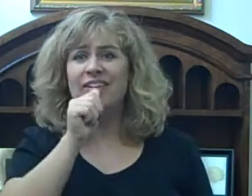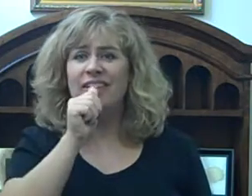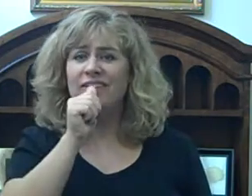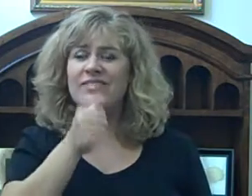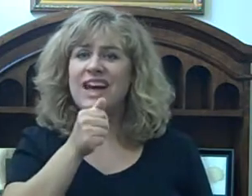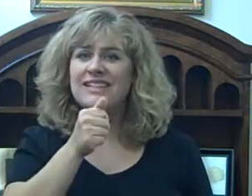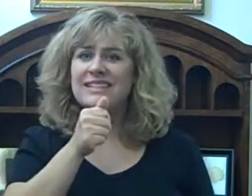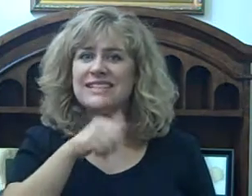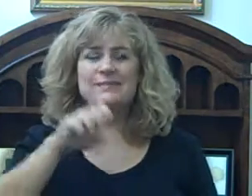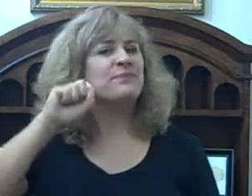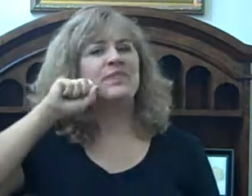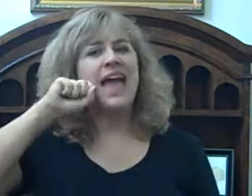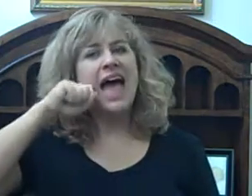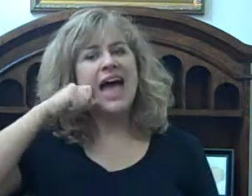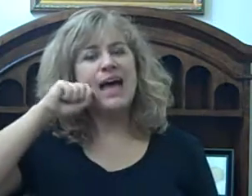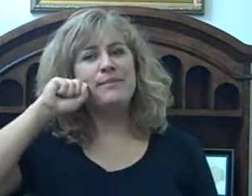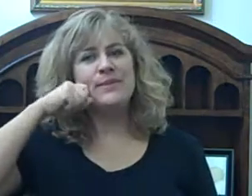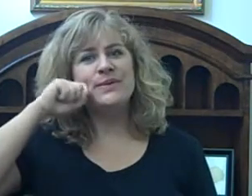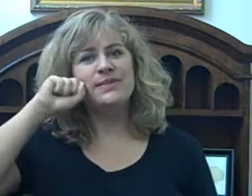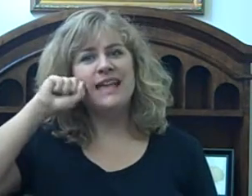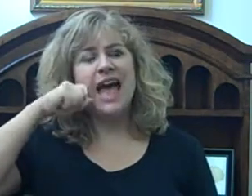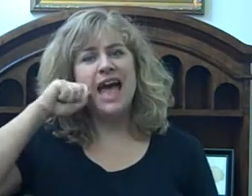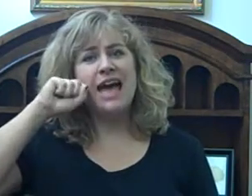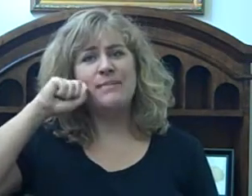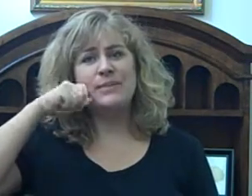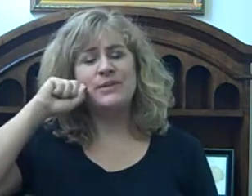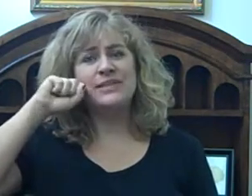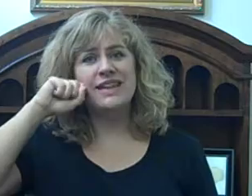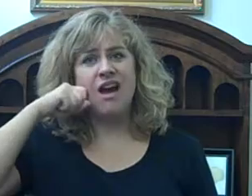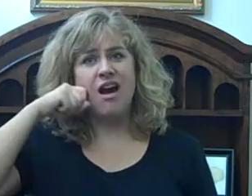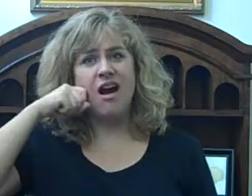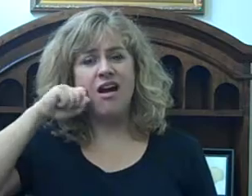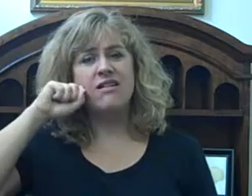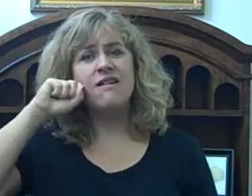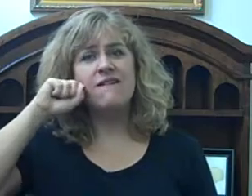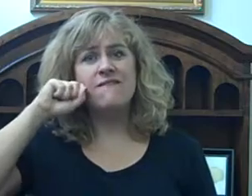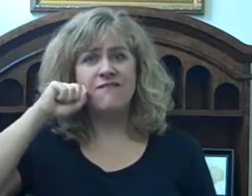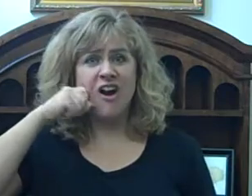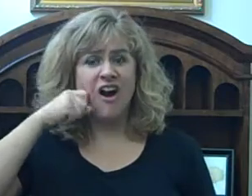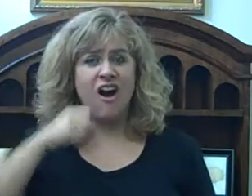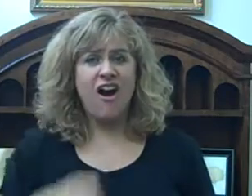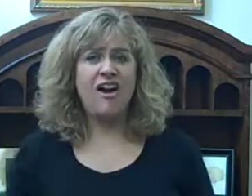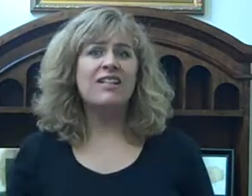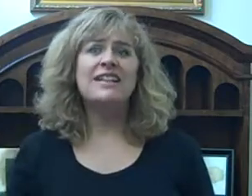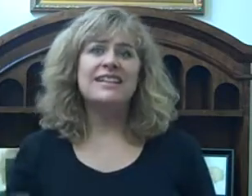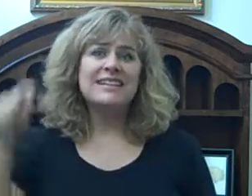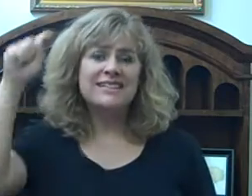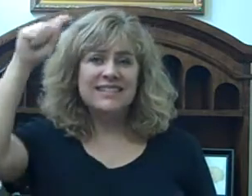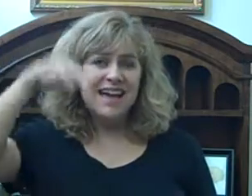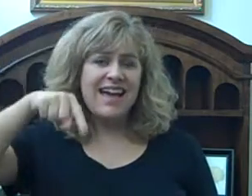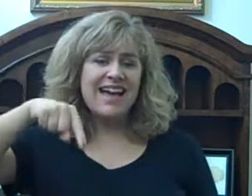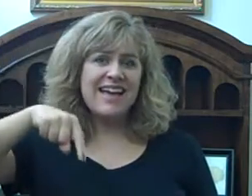full of nuts, apples, apples, they all fall down,